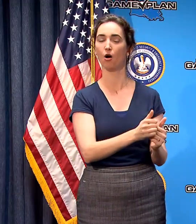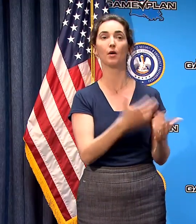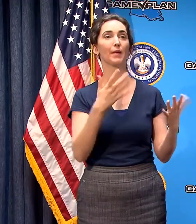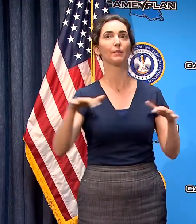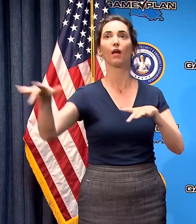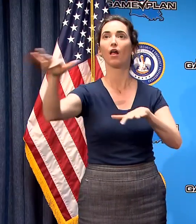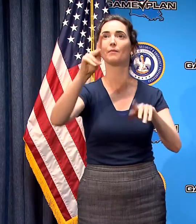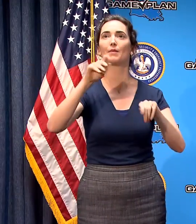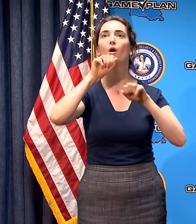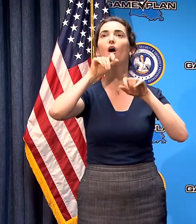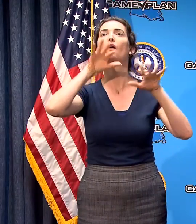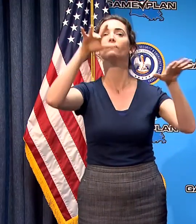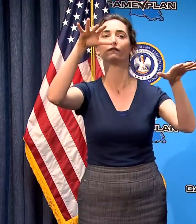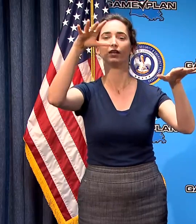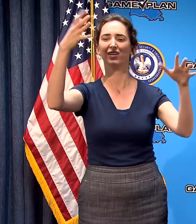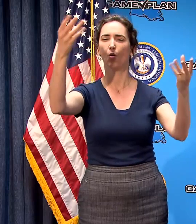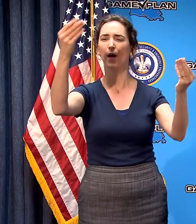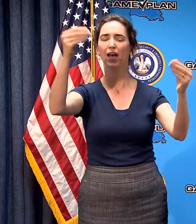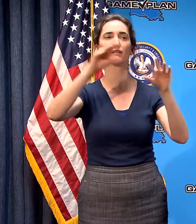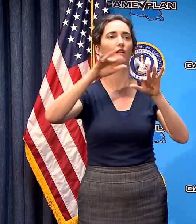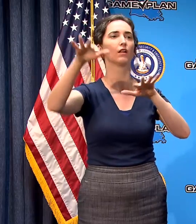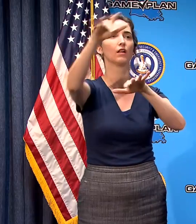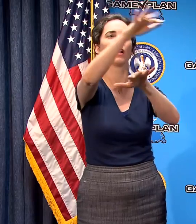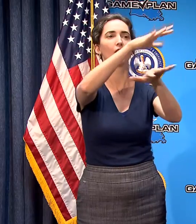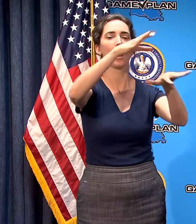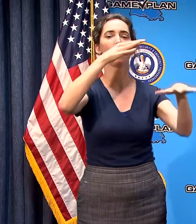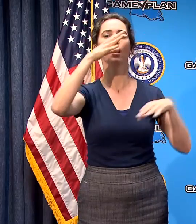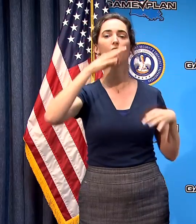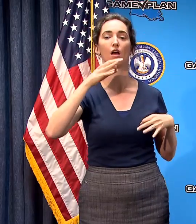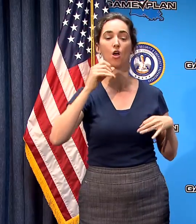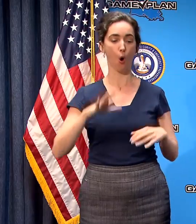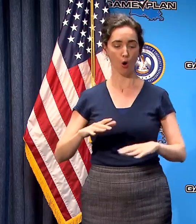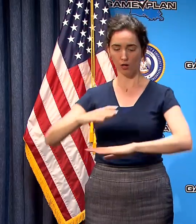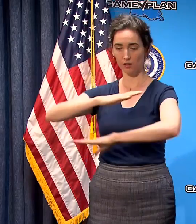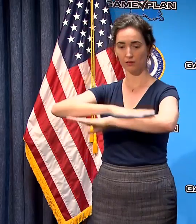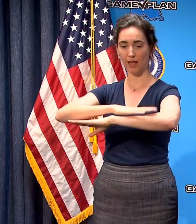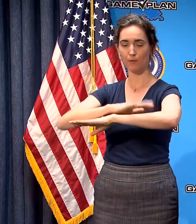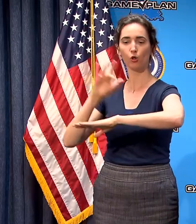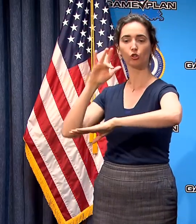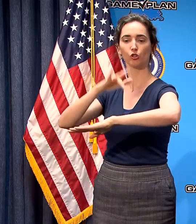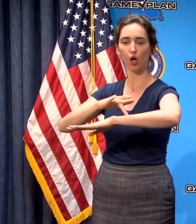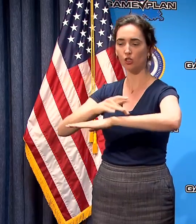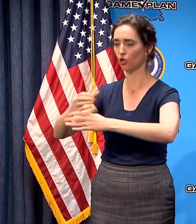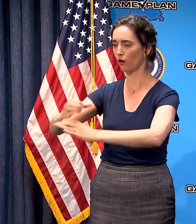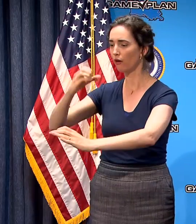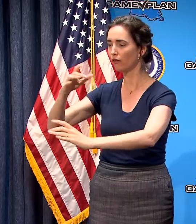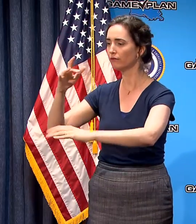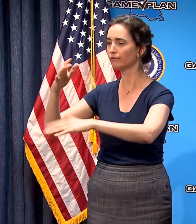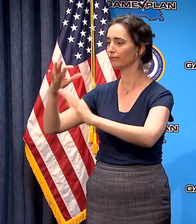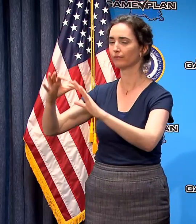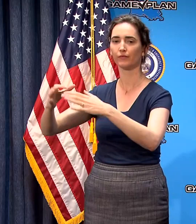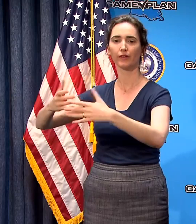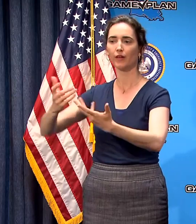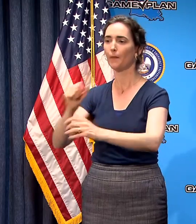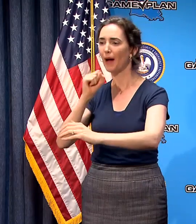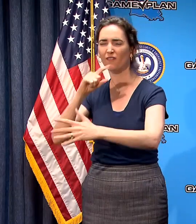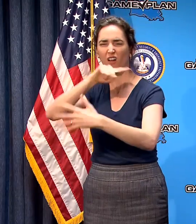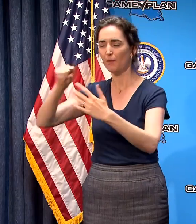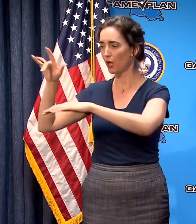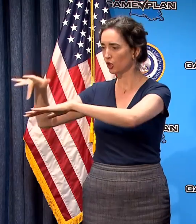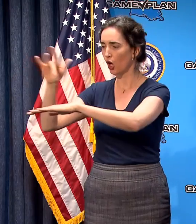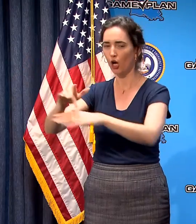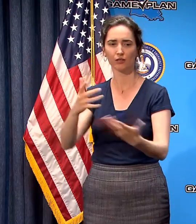in the air or because there are droplets on the surface that you come into contact with and so minimizing